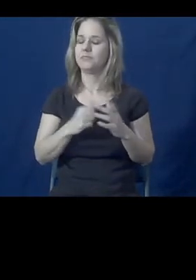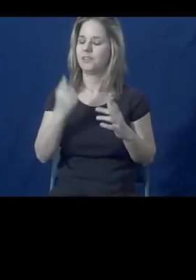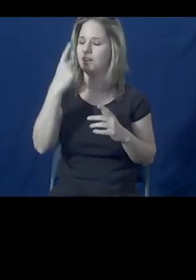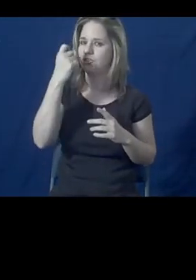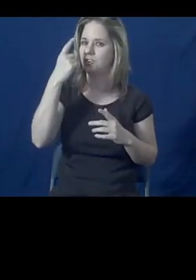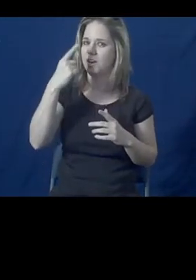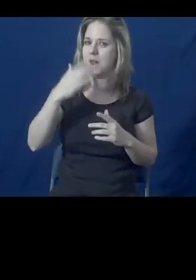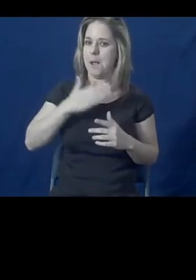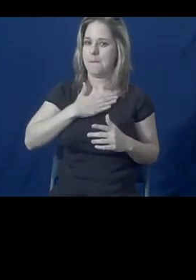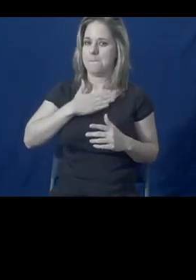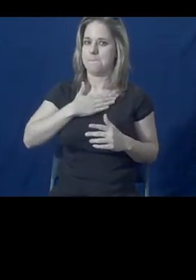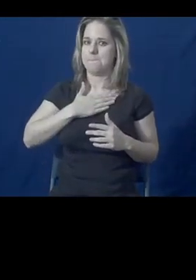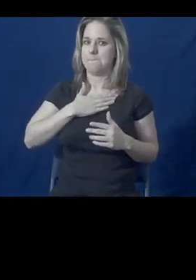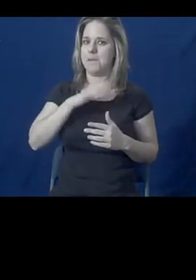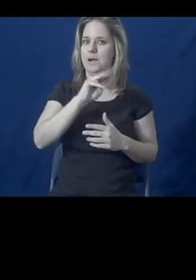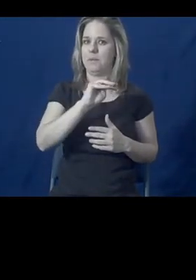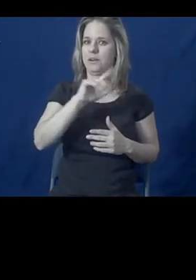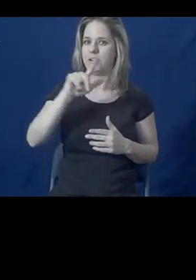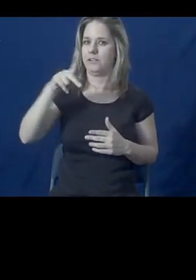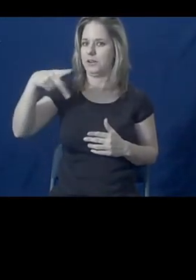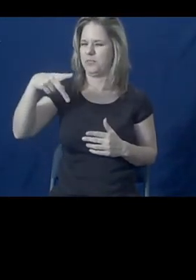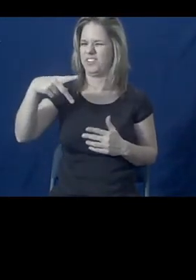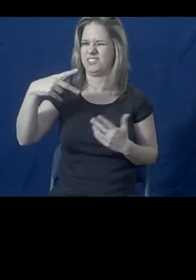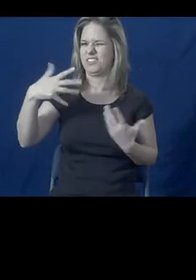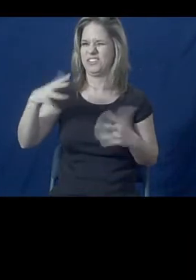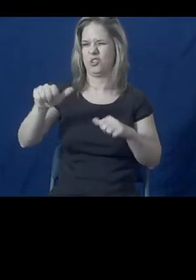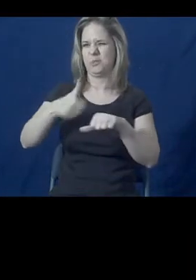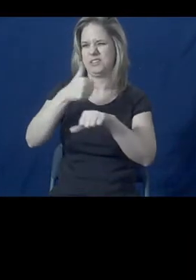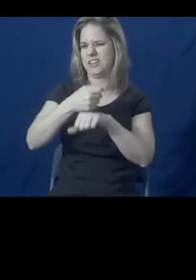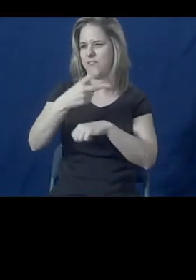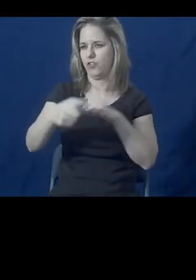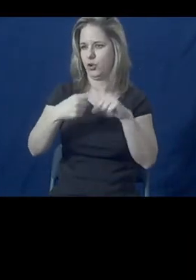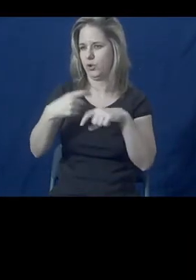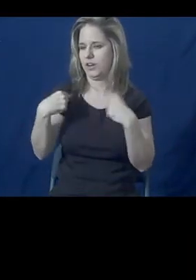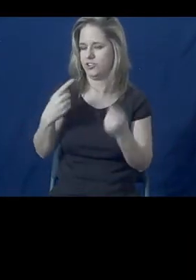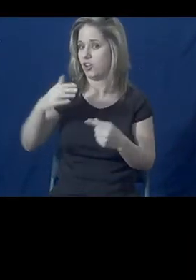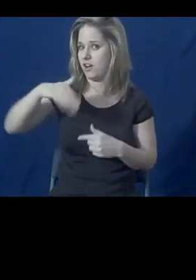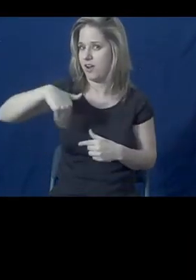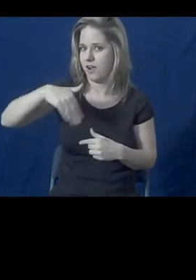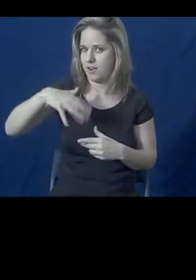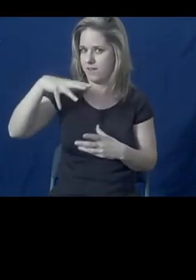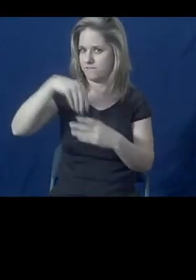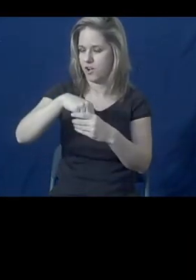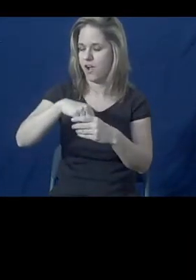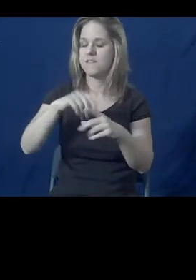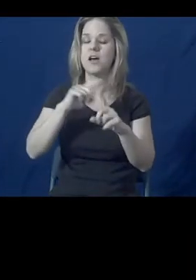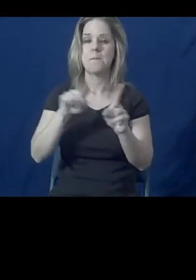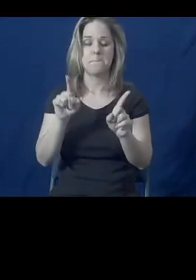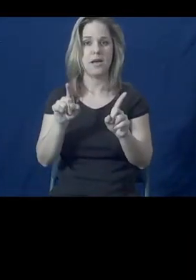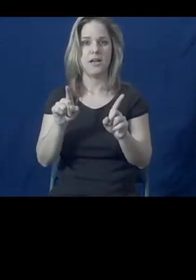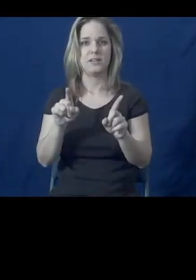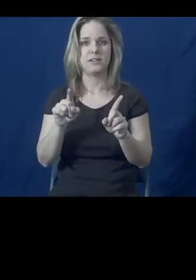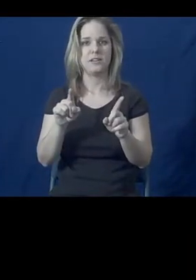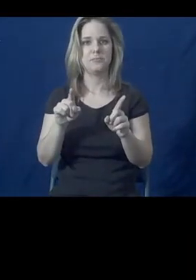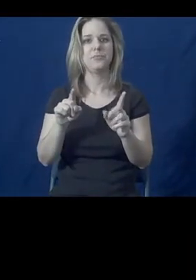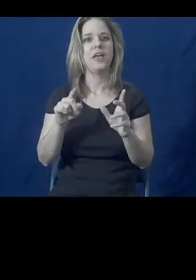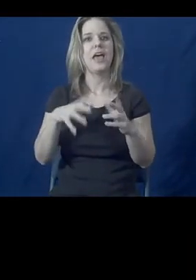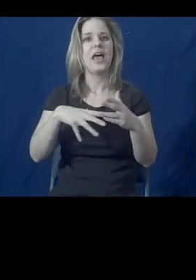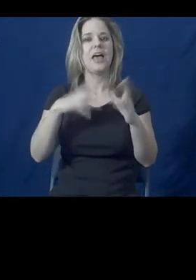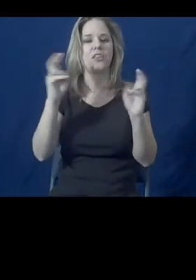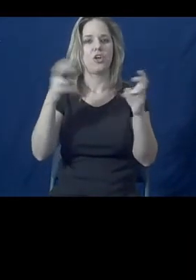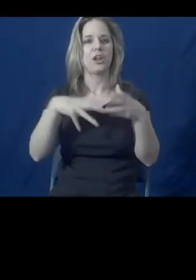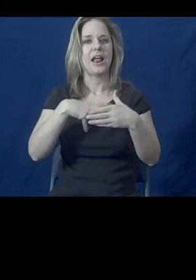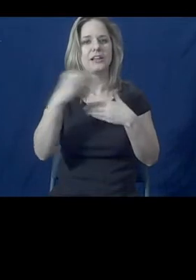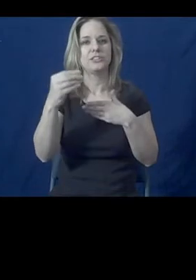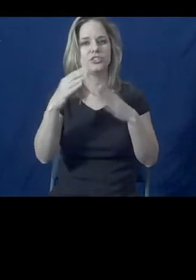our medical-legal partnership, which has only been in existence for a couple of years, is yet engaging in, but it's external systems change. So